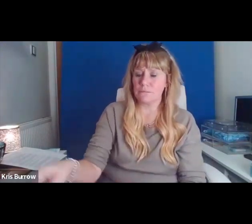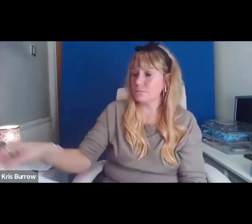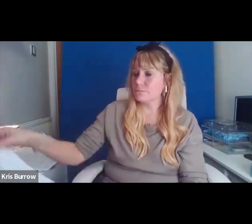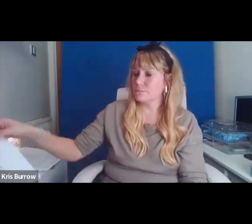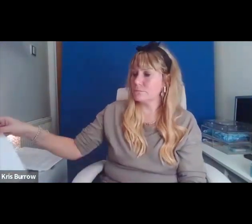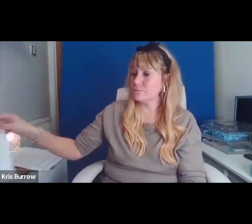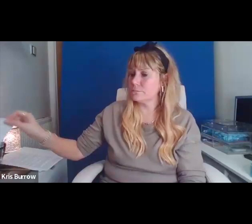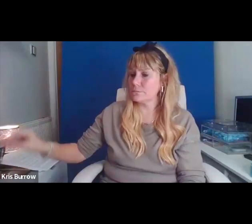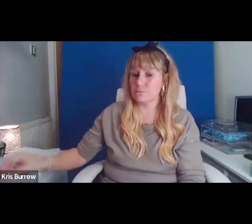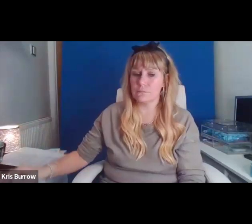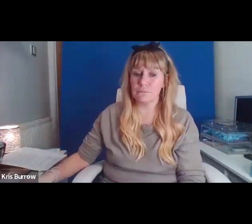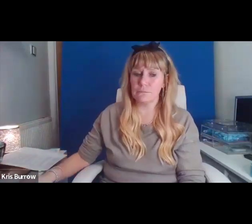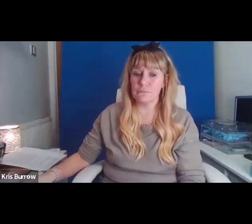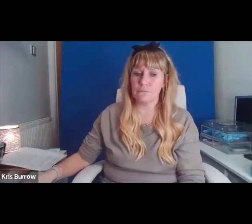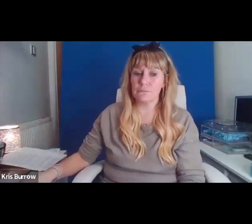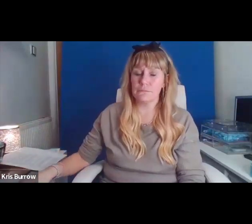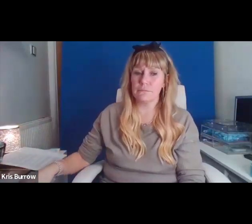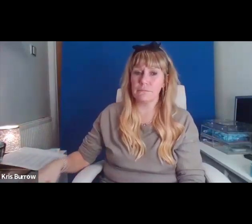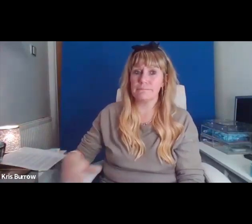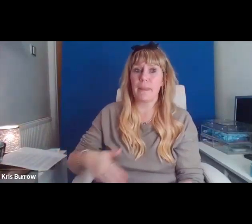Ample evidence.